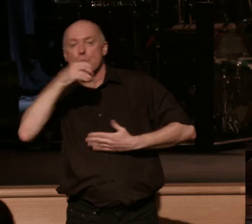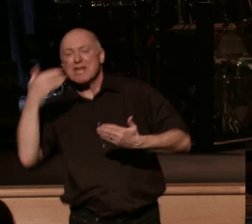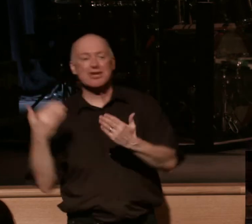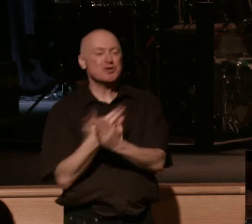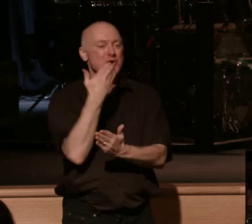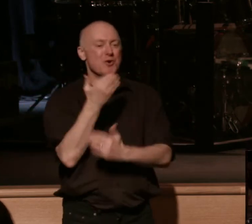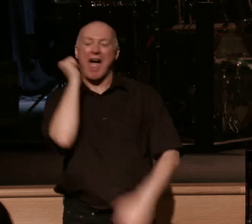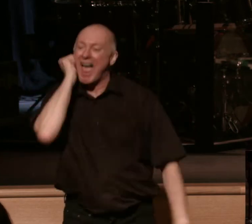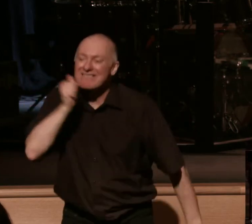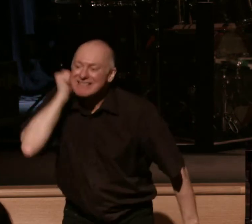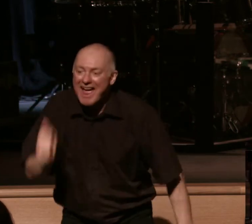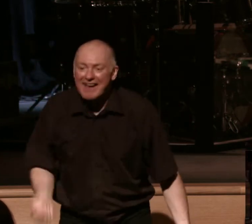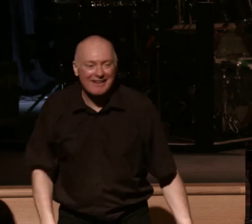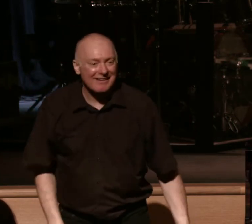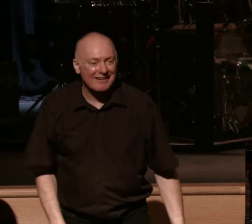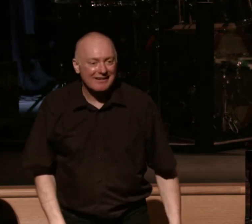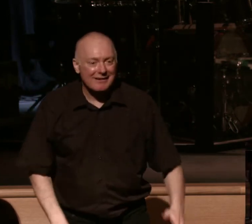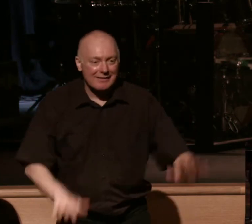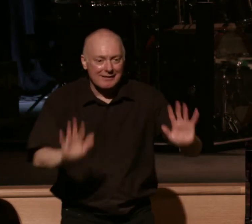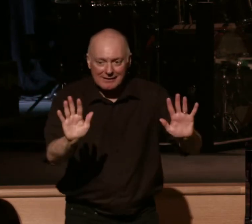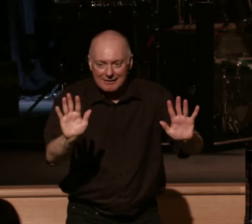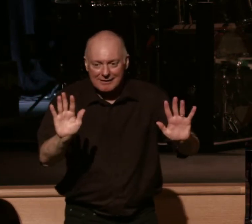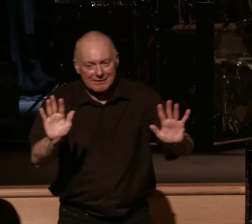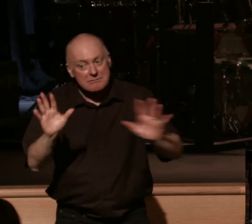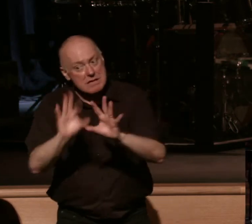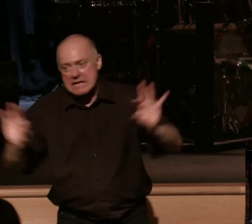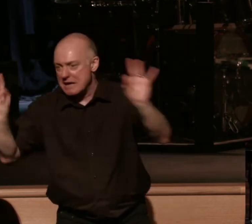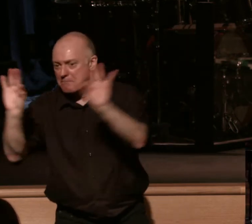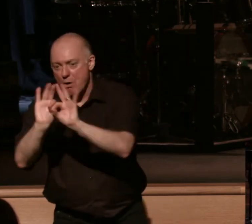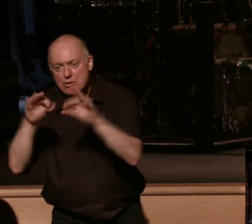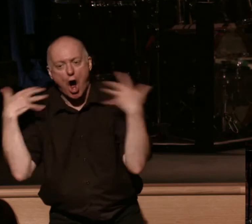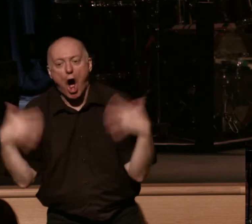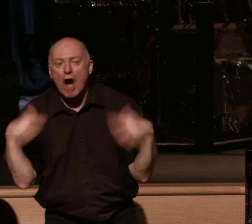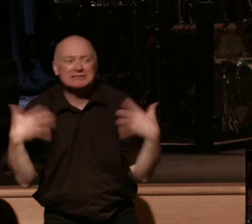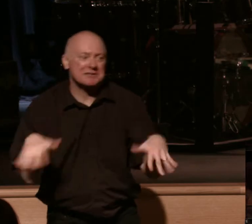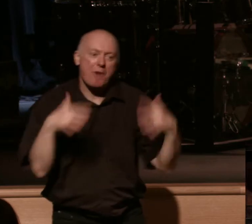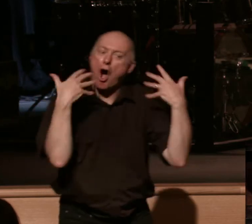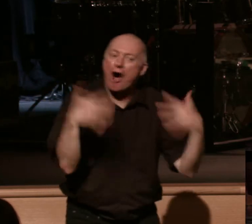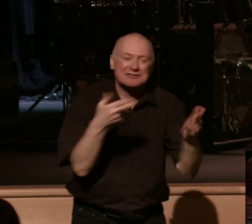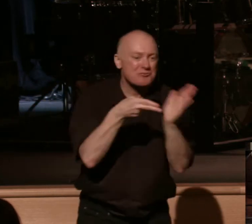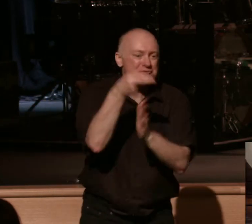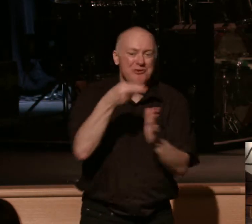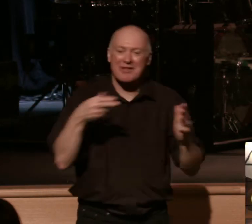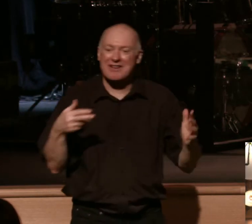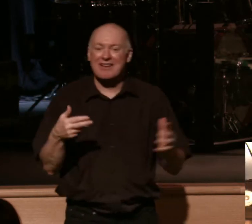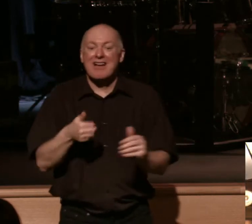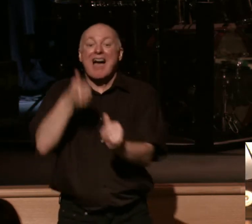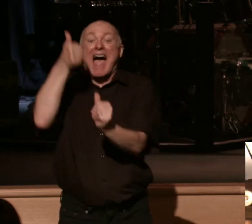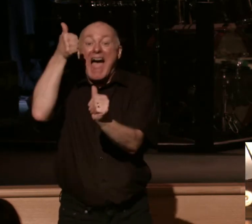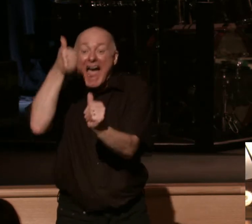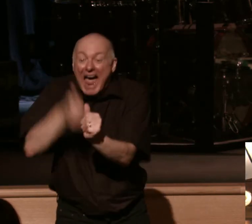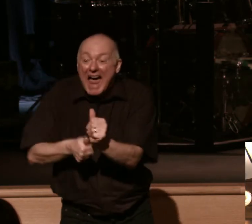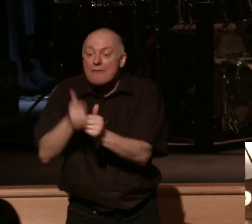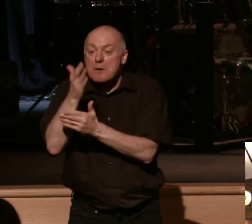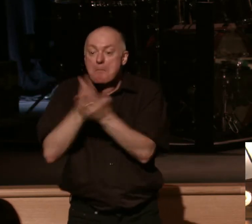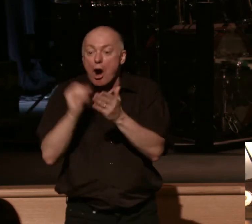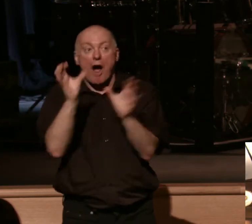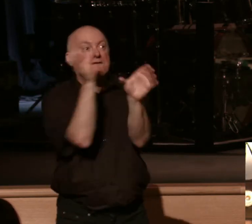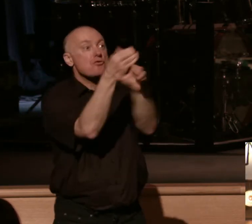day by day. Now, you need to pick up why this theology is awesome, okay? Okay? Every aspect of creation is